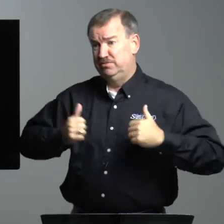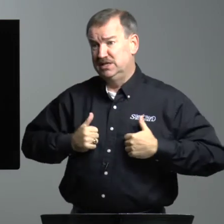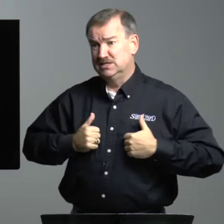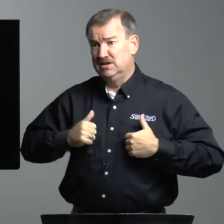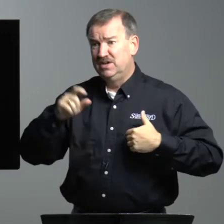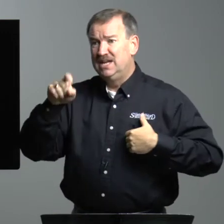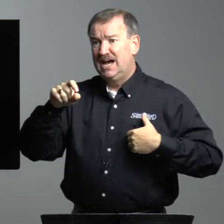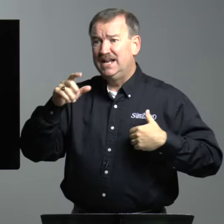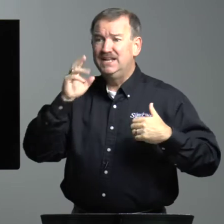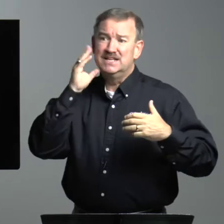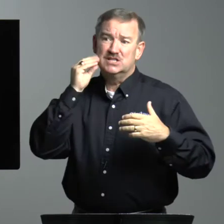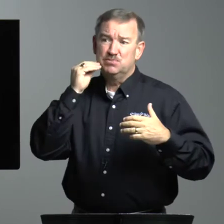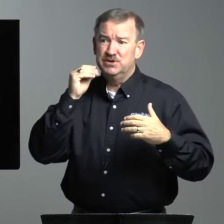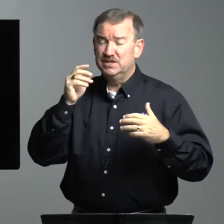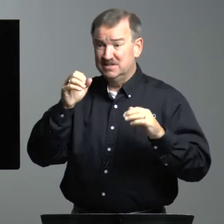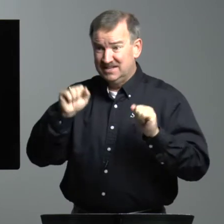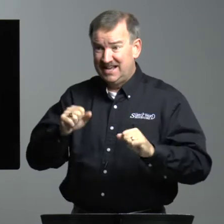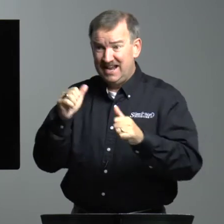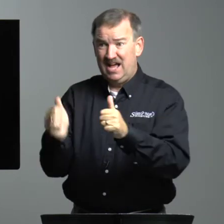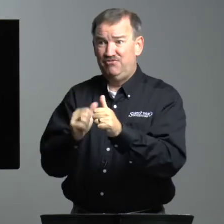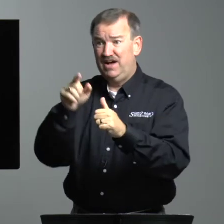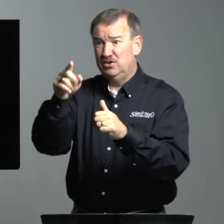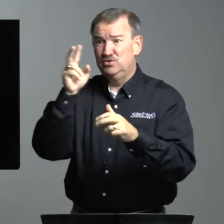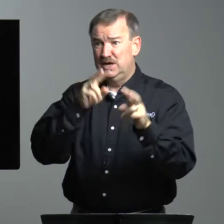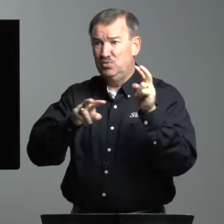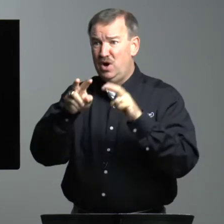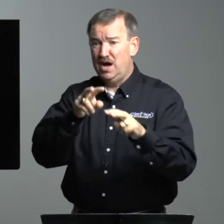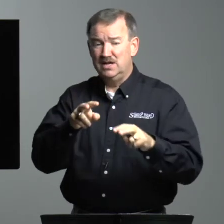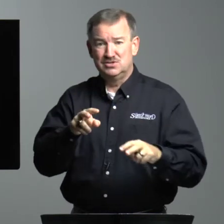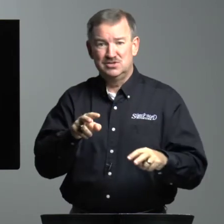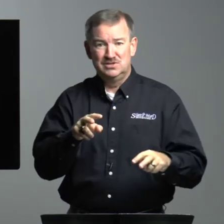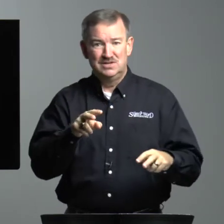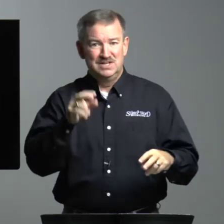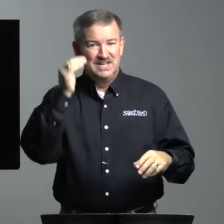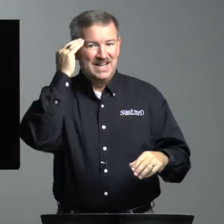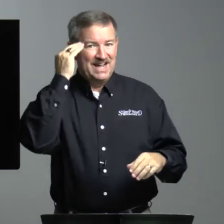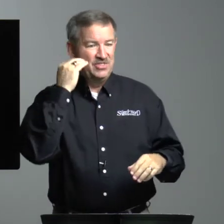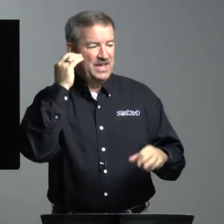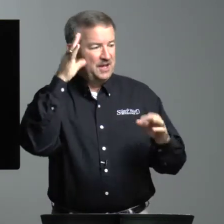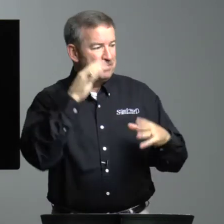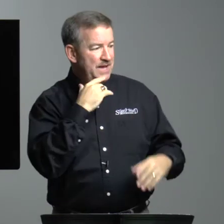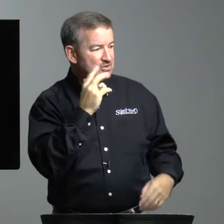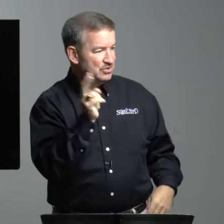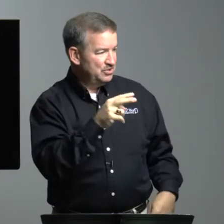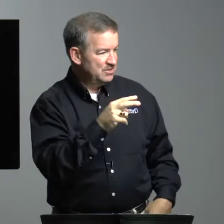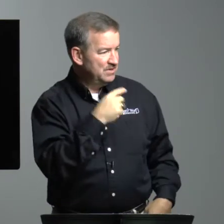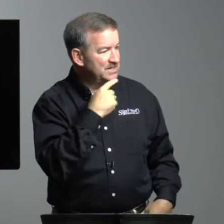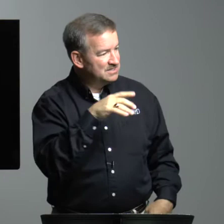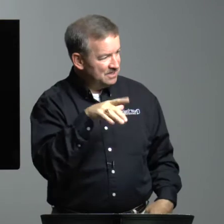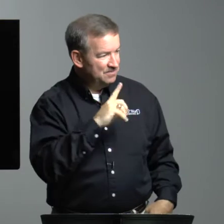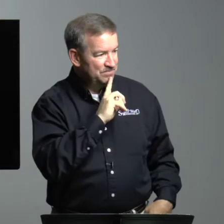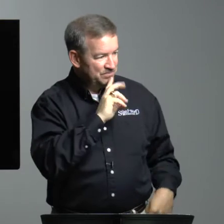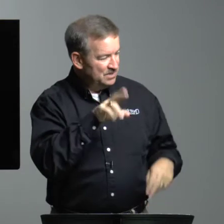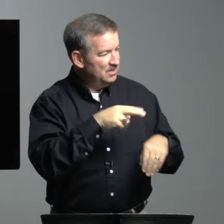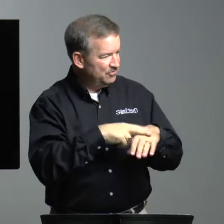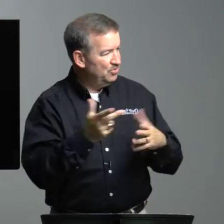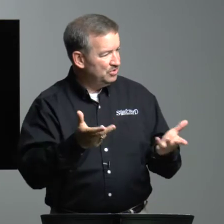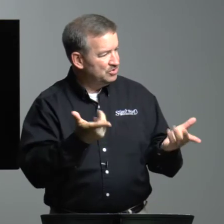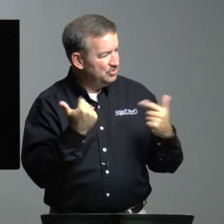myself. I need experience. Can I follow you and watch? And the head pastor looked at me and he said, of course, you